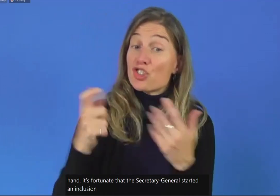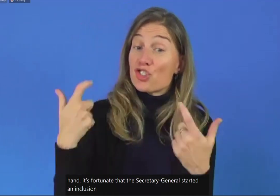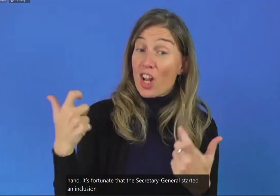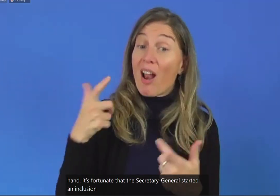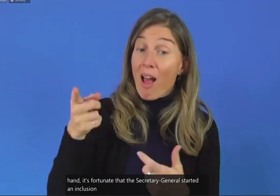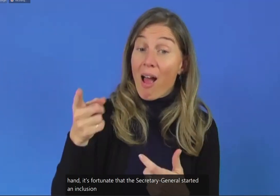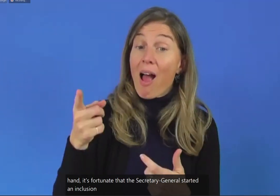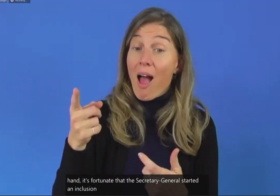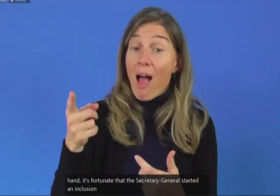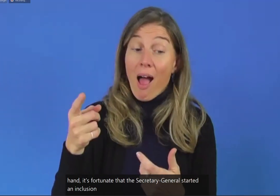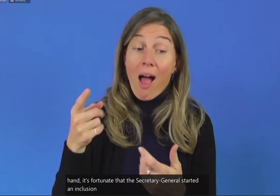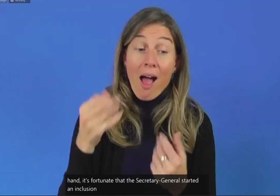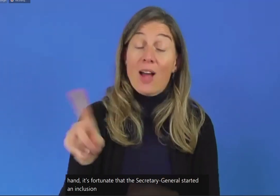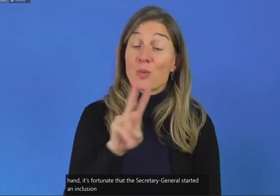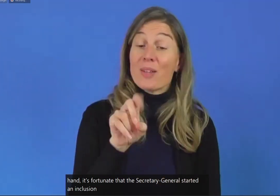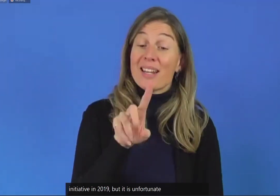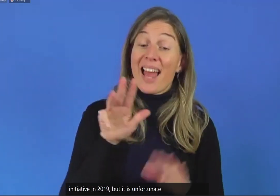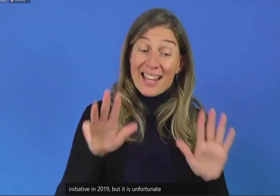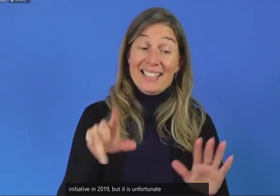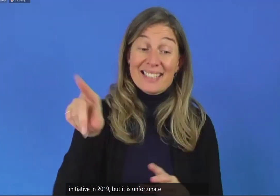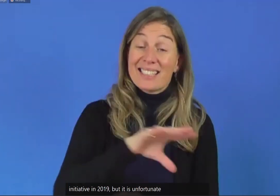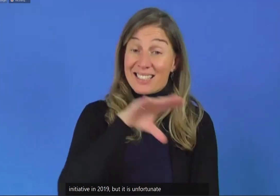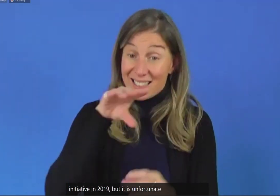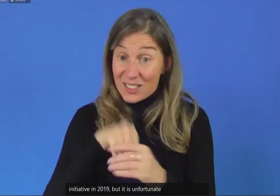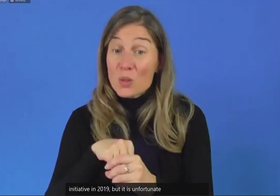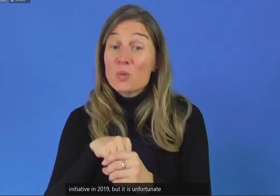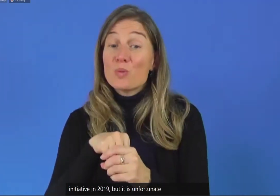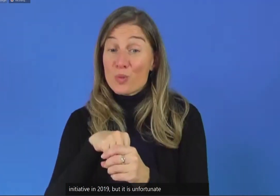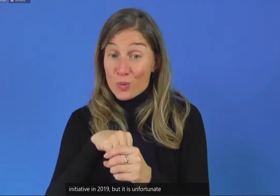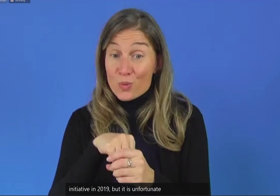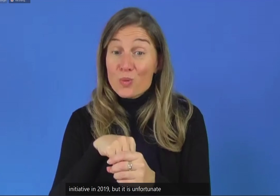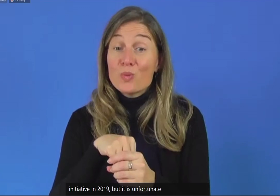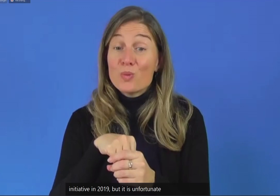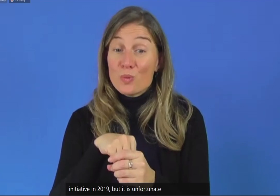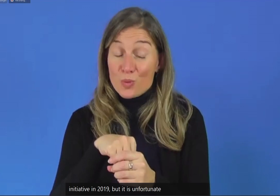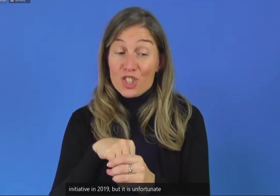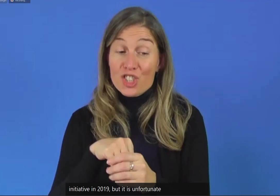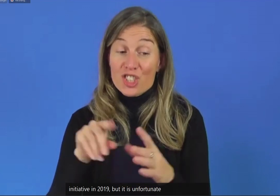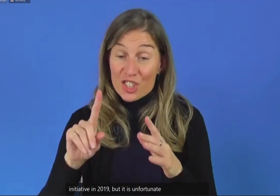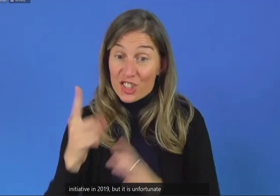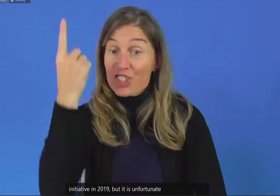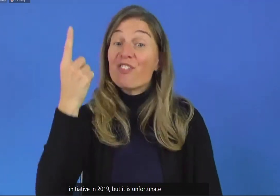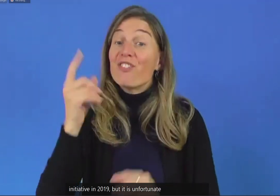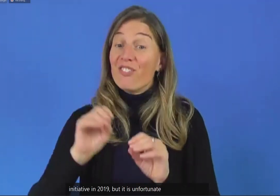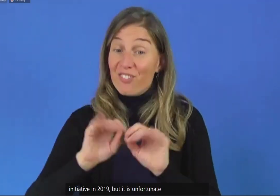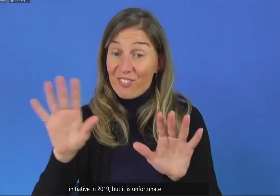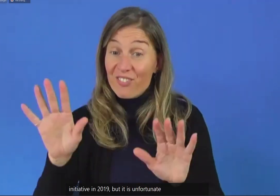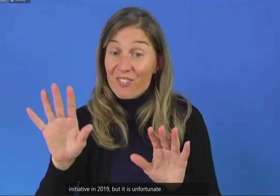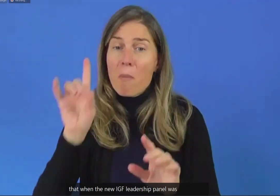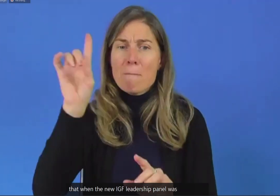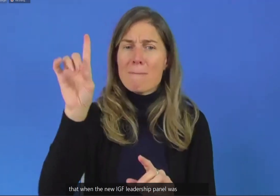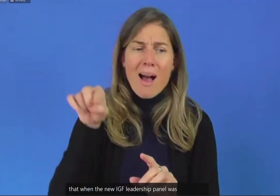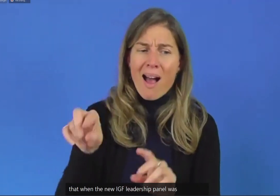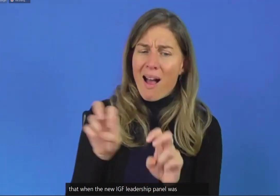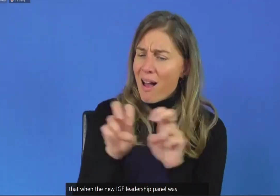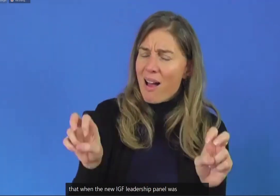IGF leadership panel was announced, there was no person with disability on that panel.